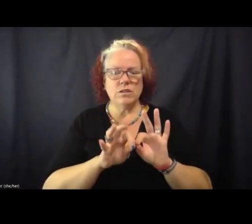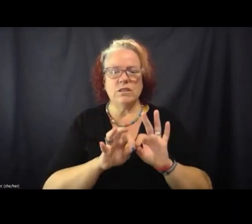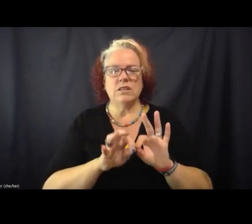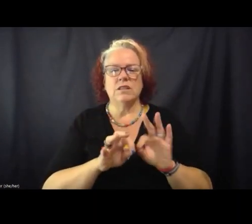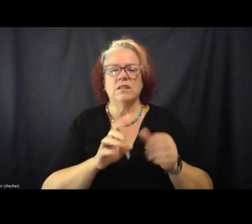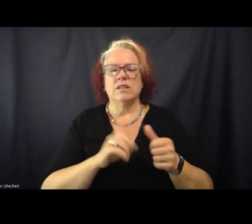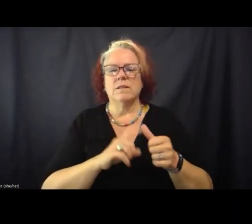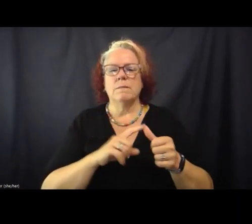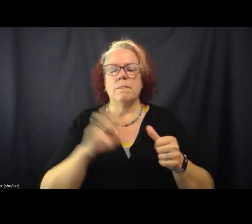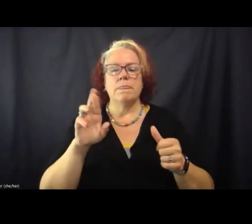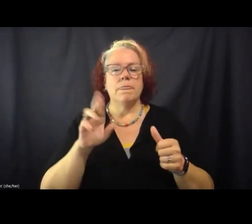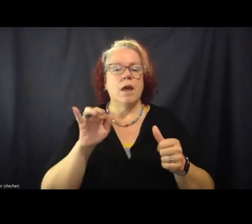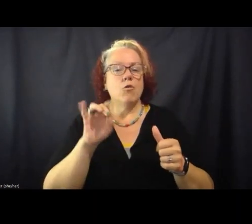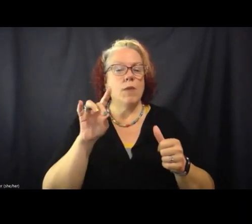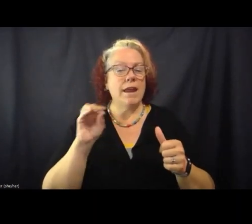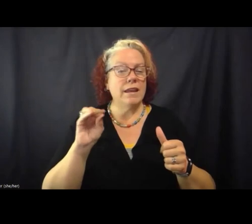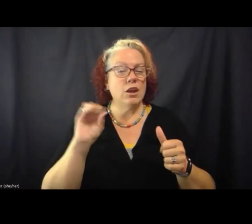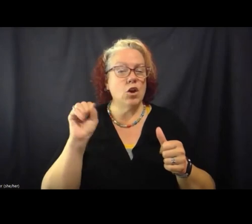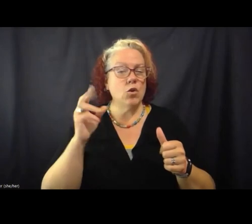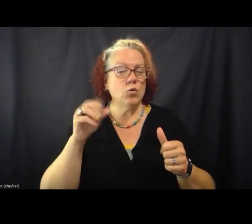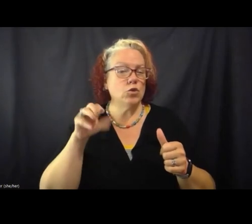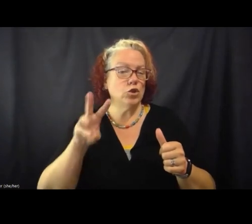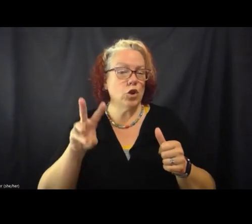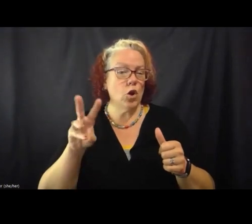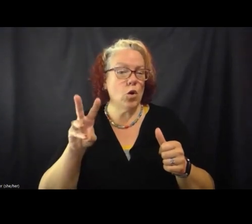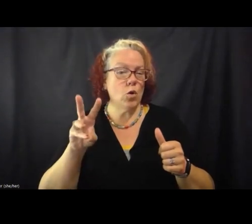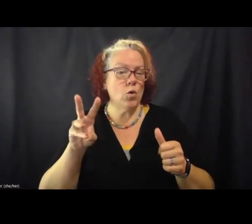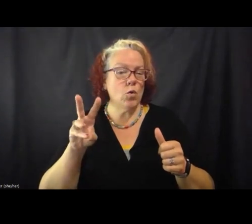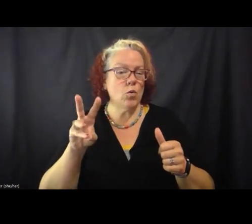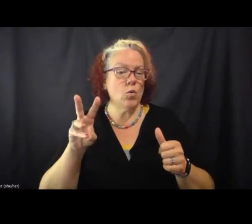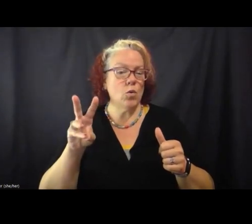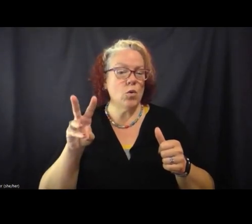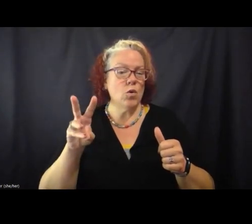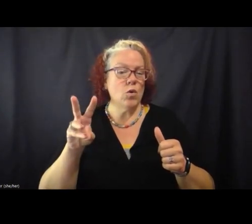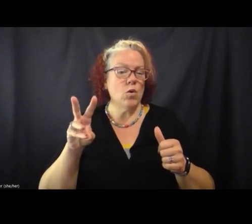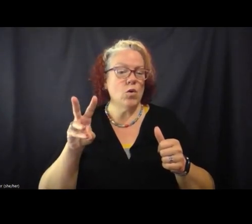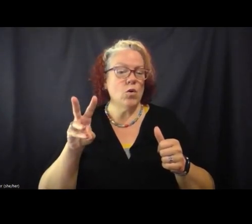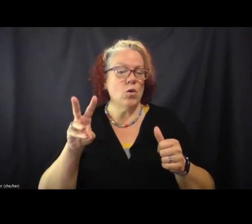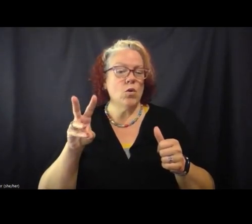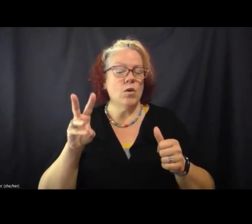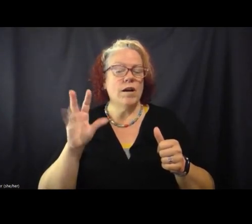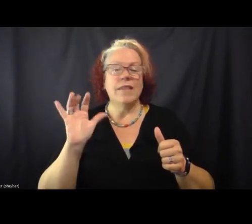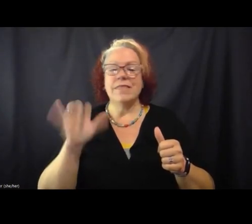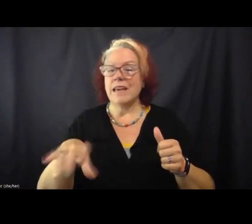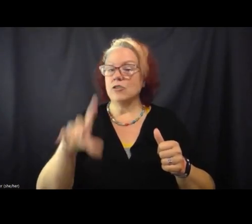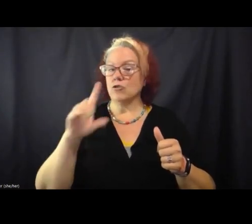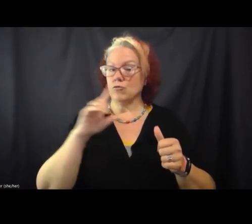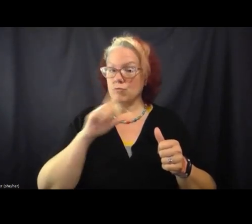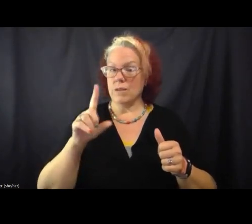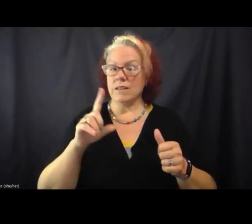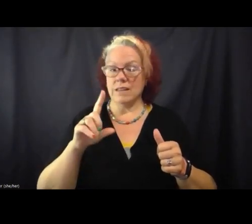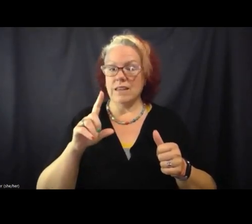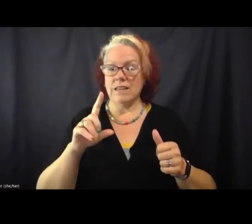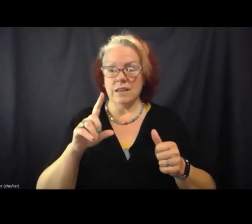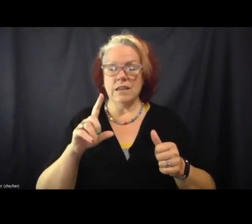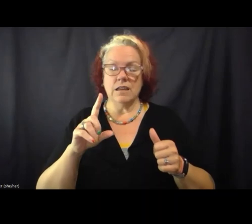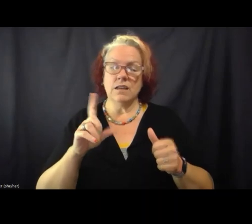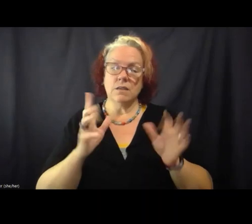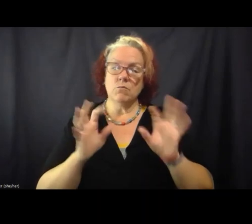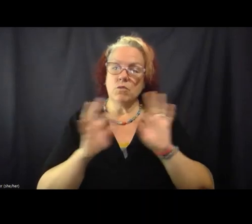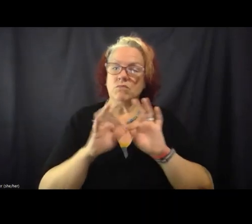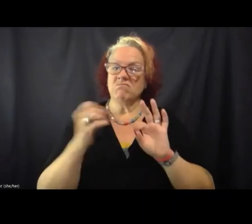radio show that's a long-standing feature of this stalwart media arts